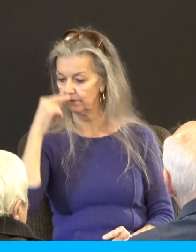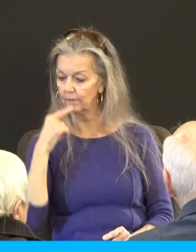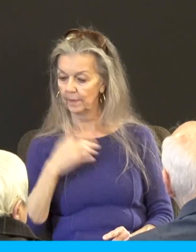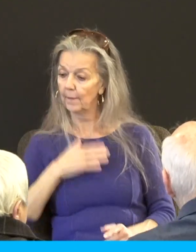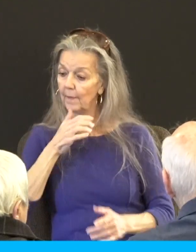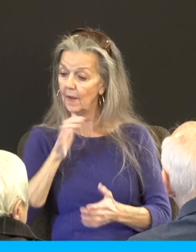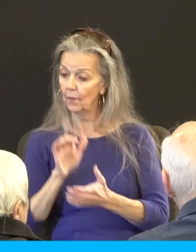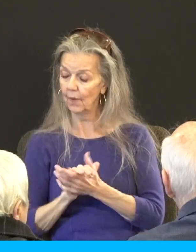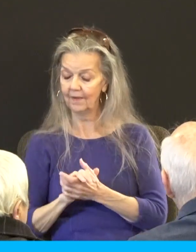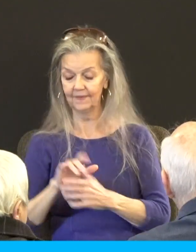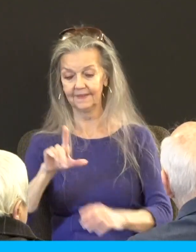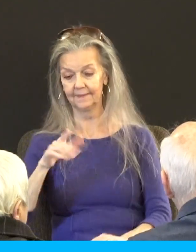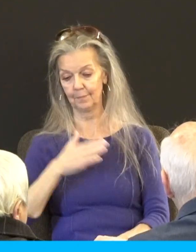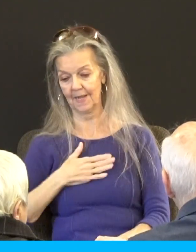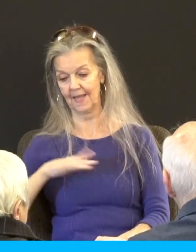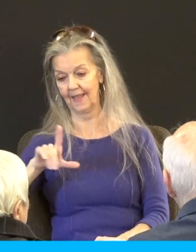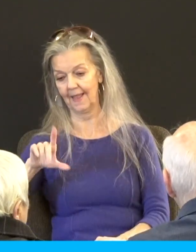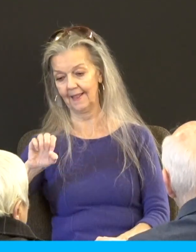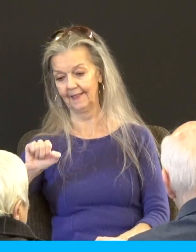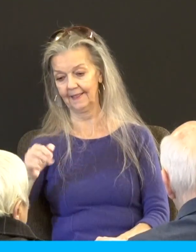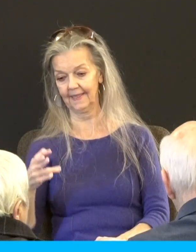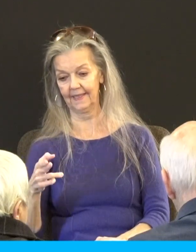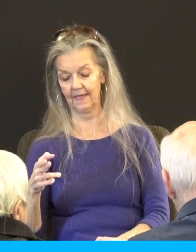my Leah but this girl at I'm in the affair with she's my Rachel